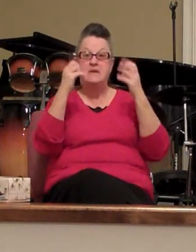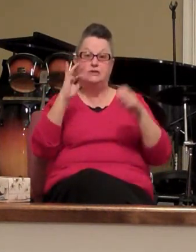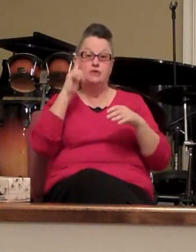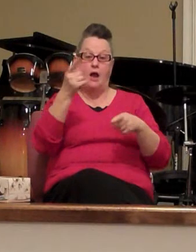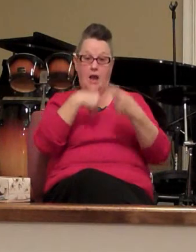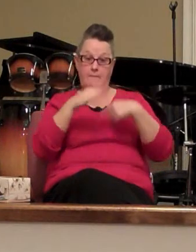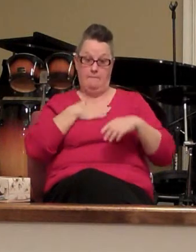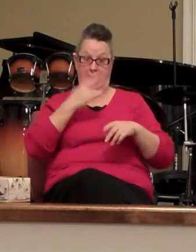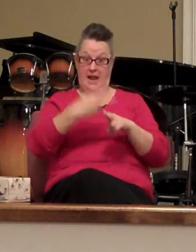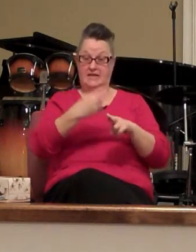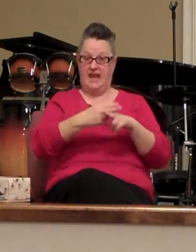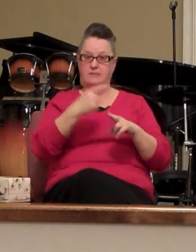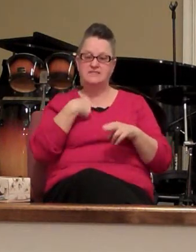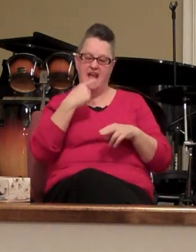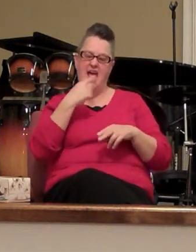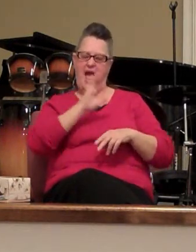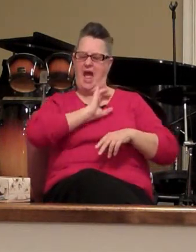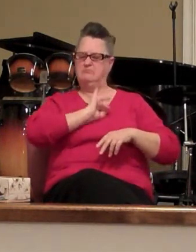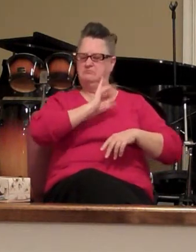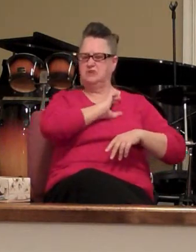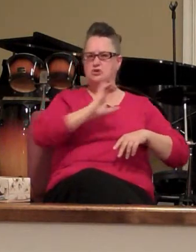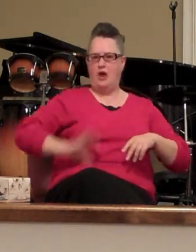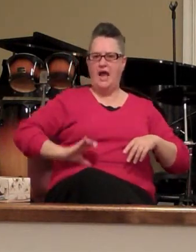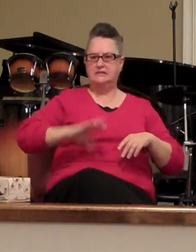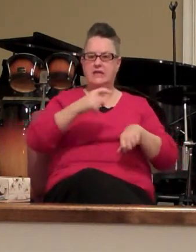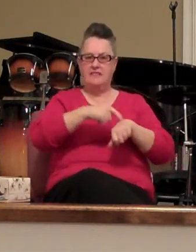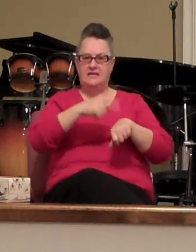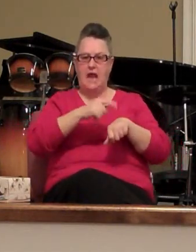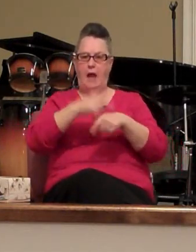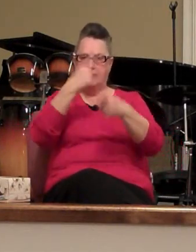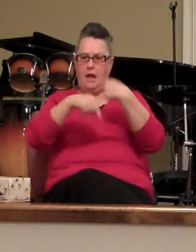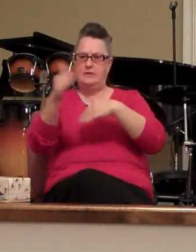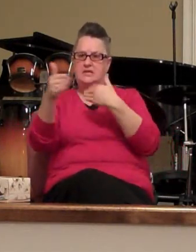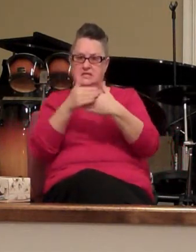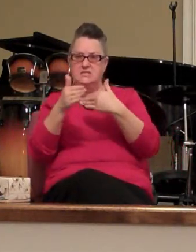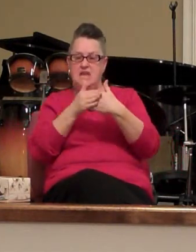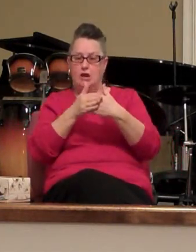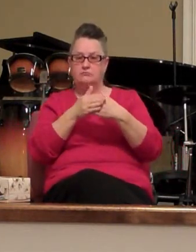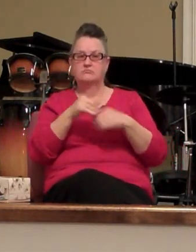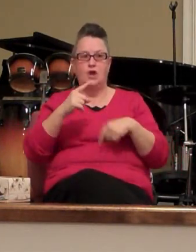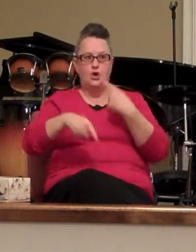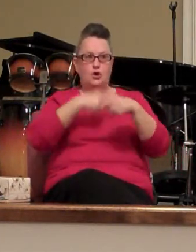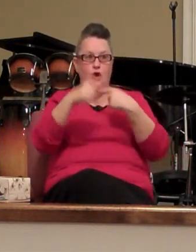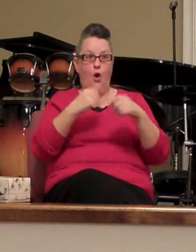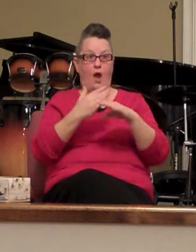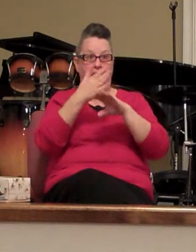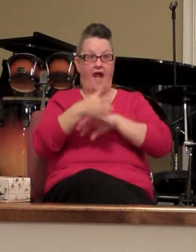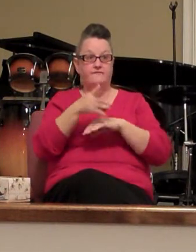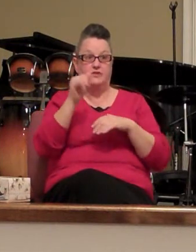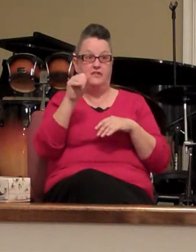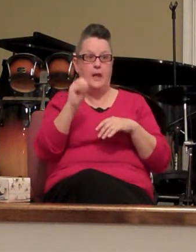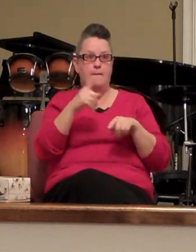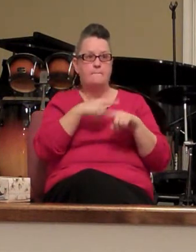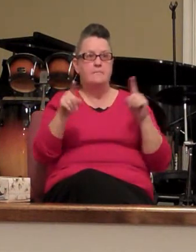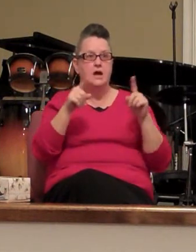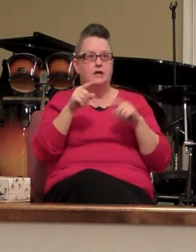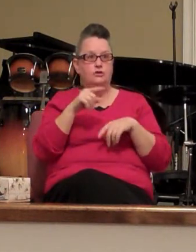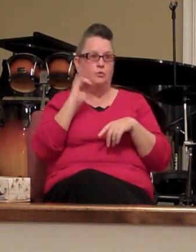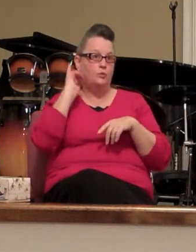name saying I am Christ and the time draweth near go ye not therefore after them but when ye shall hear of wars